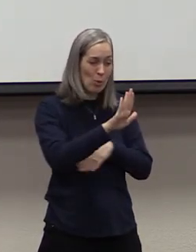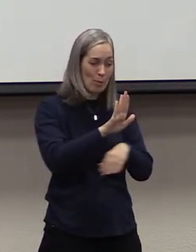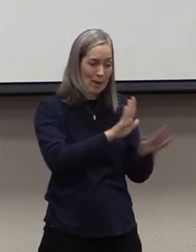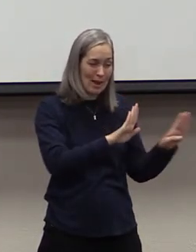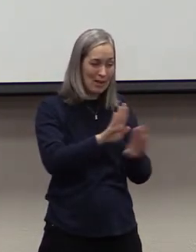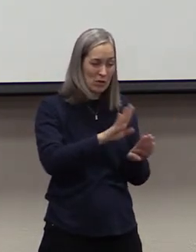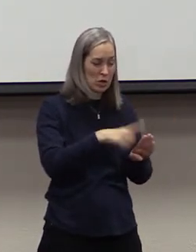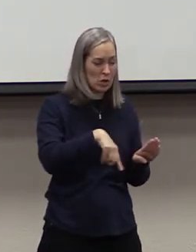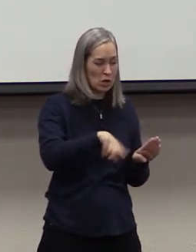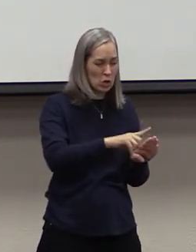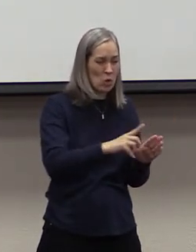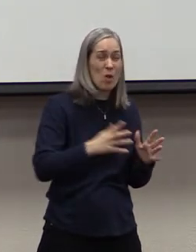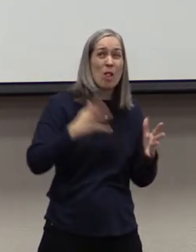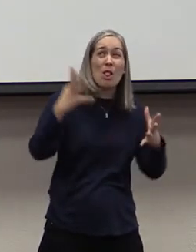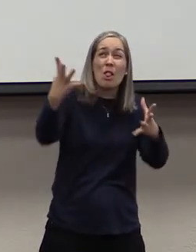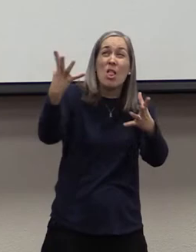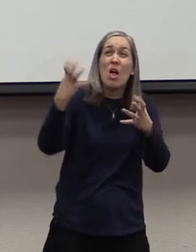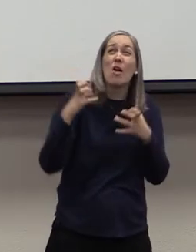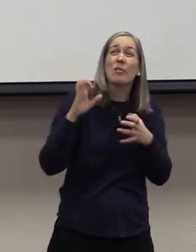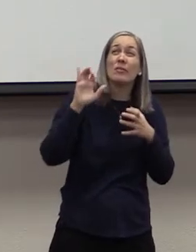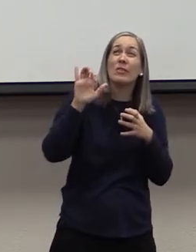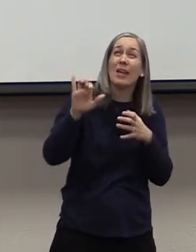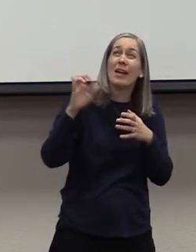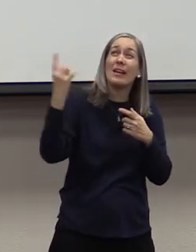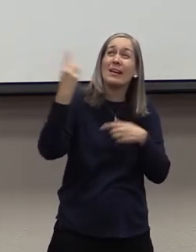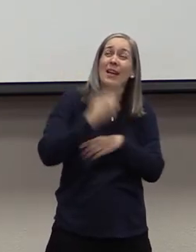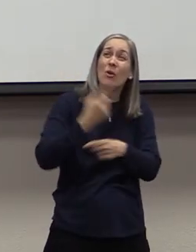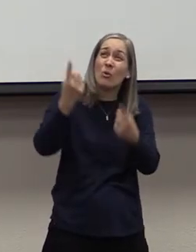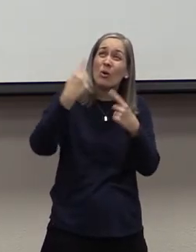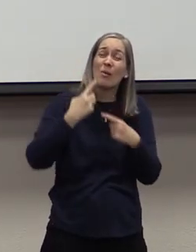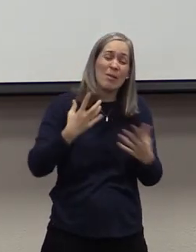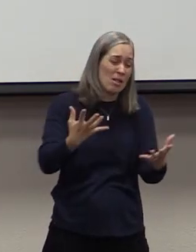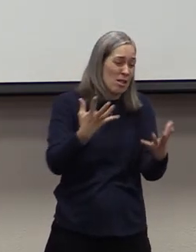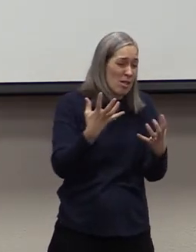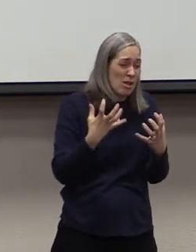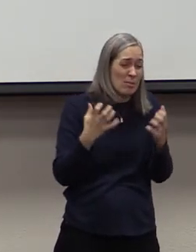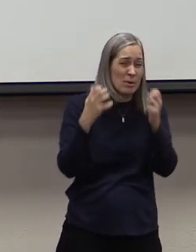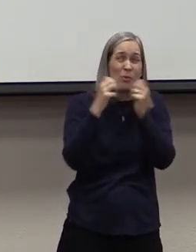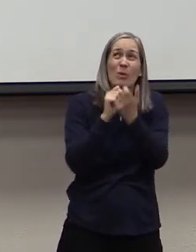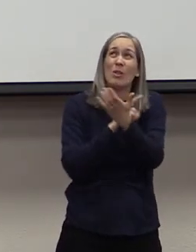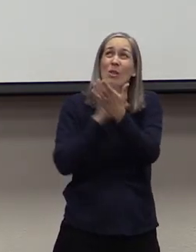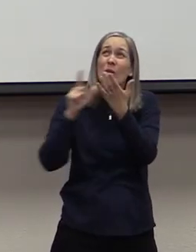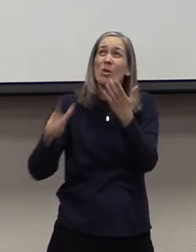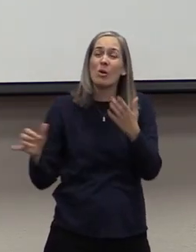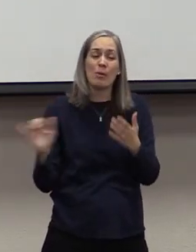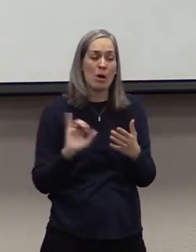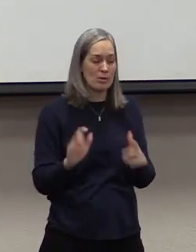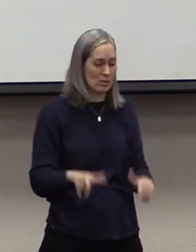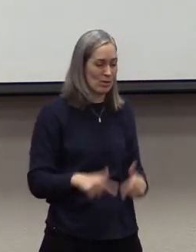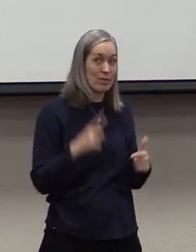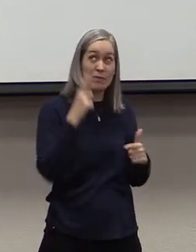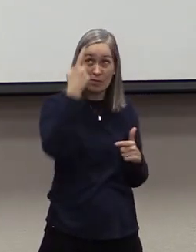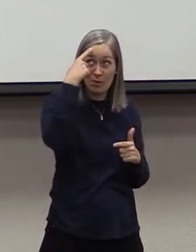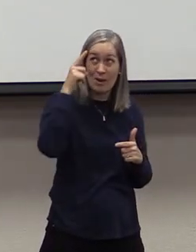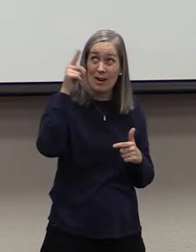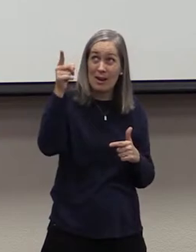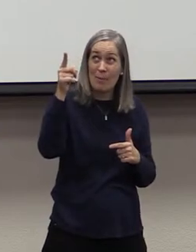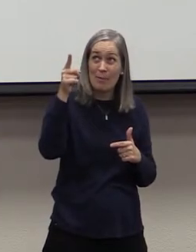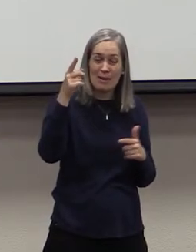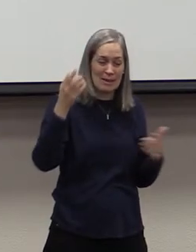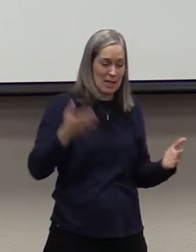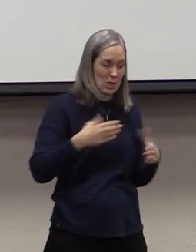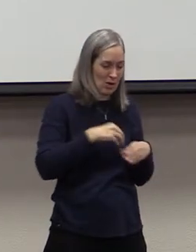for that day. You long to be with our Lord. But you also live for Him here in this life.